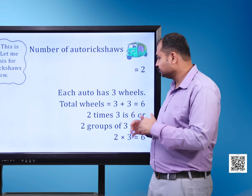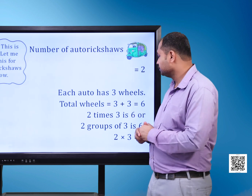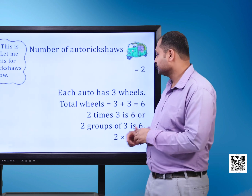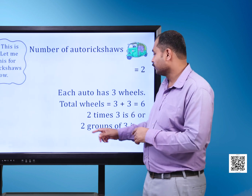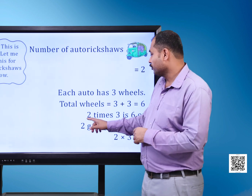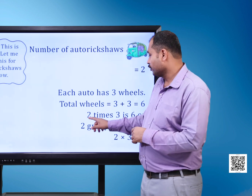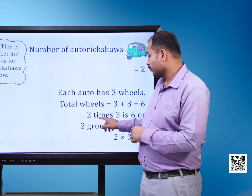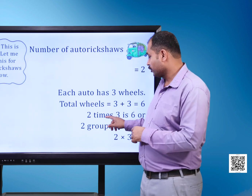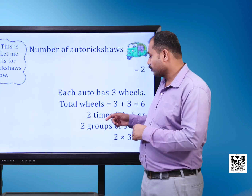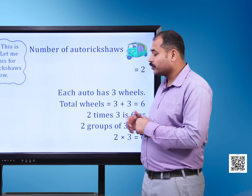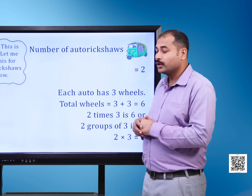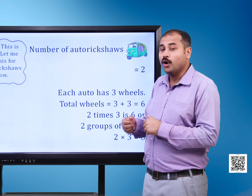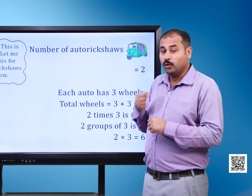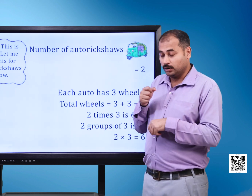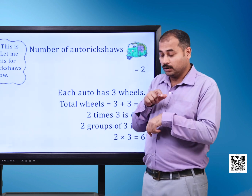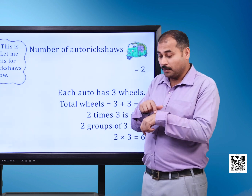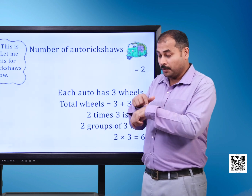2 times 3 is equal to or